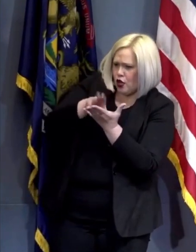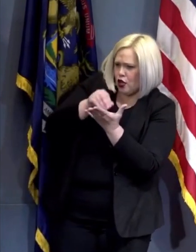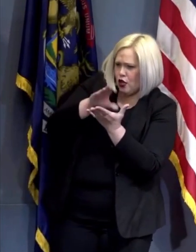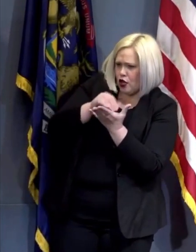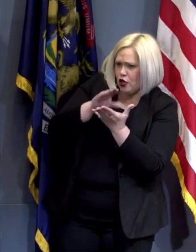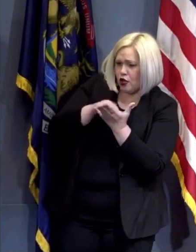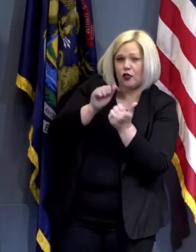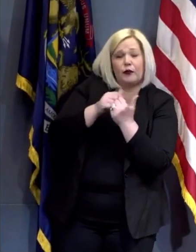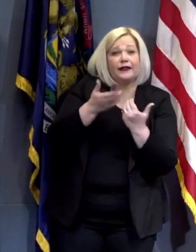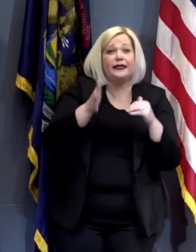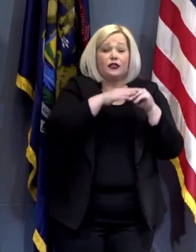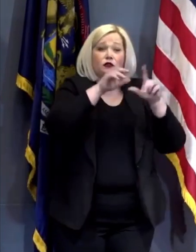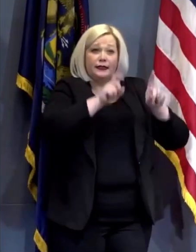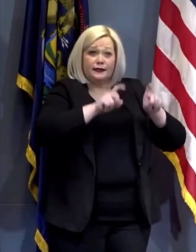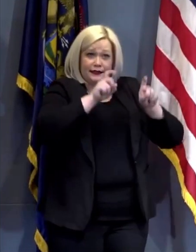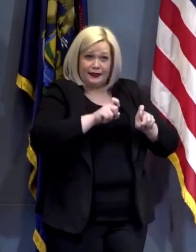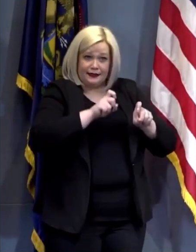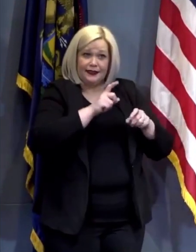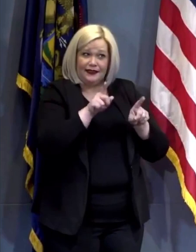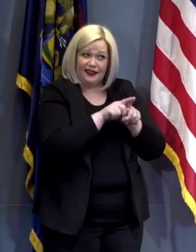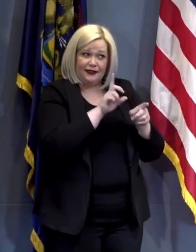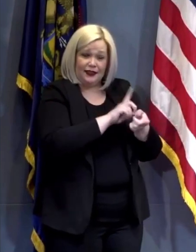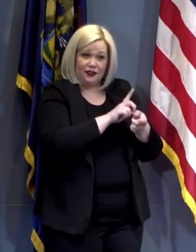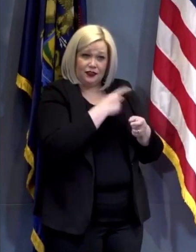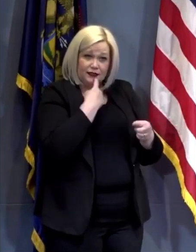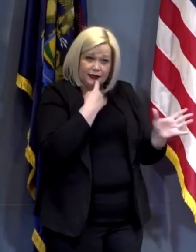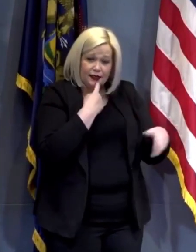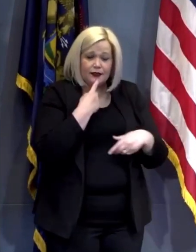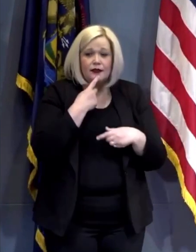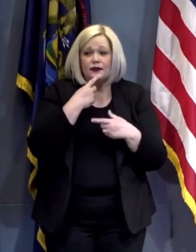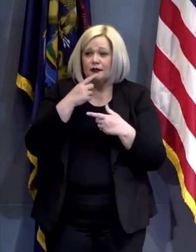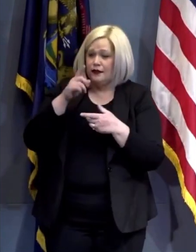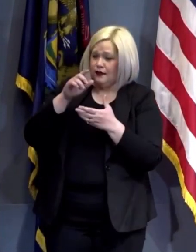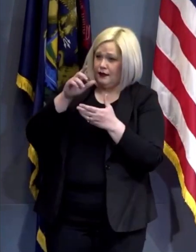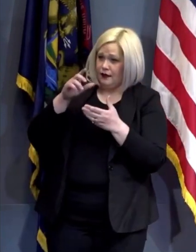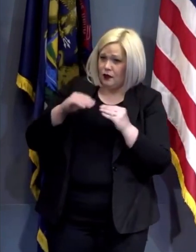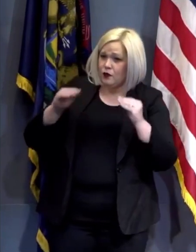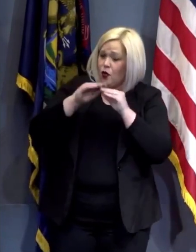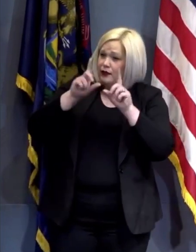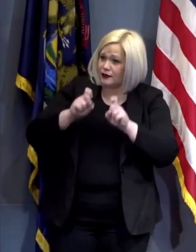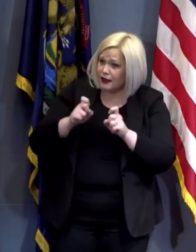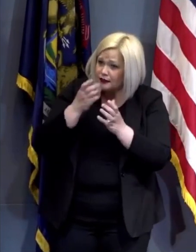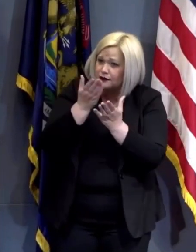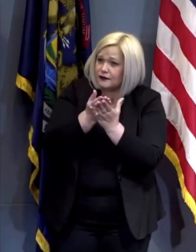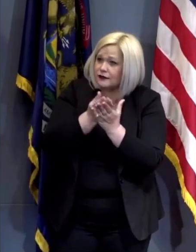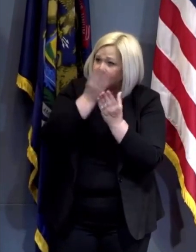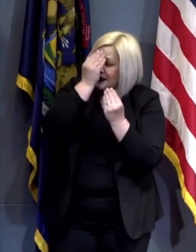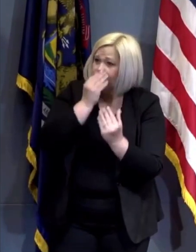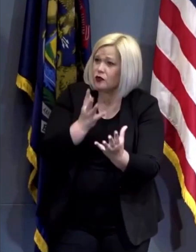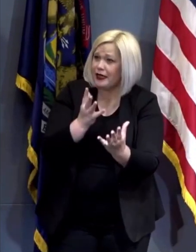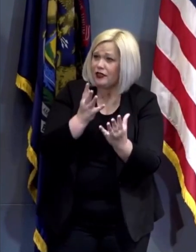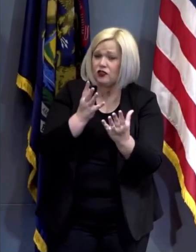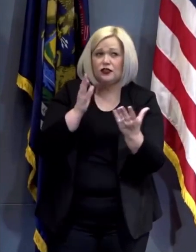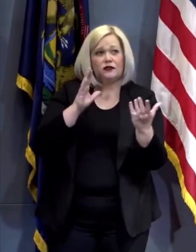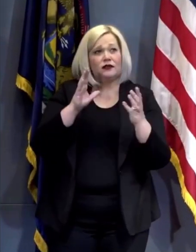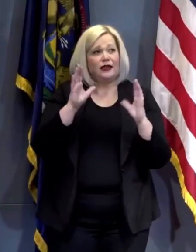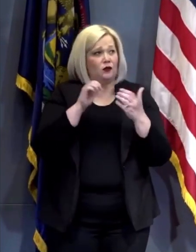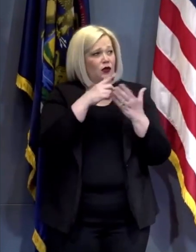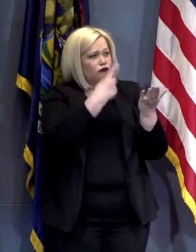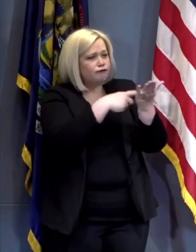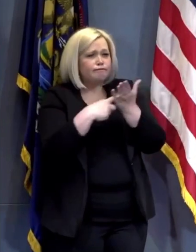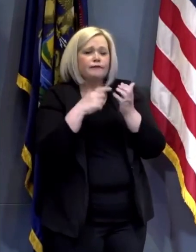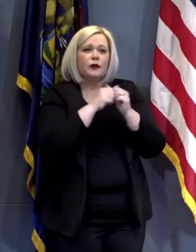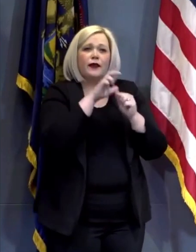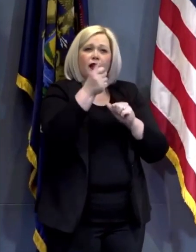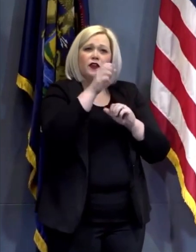capacity that Dr. Khaldun referred to combined with best practices identified by experts in the state and frankly around the country about how we